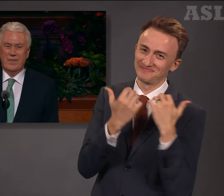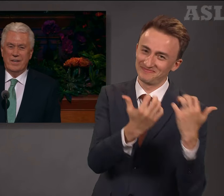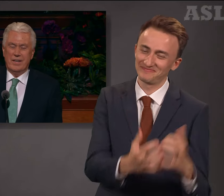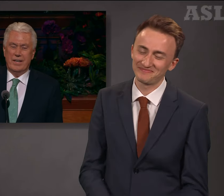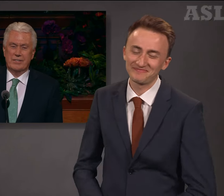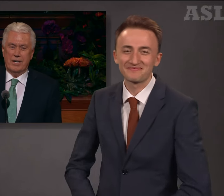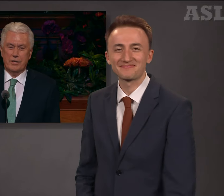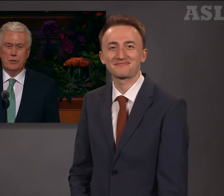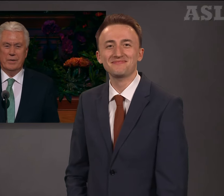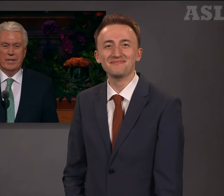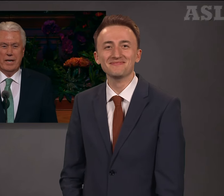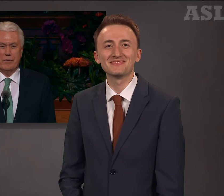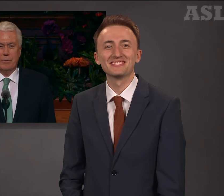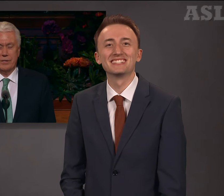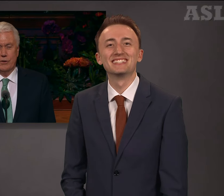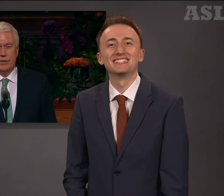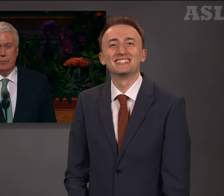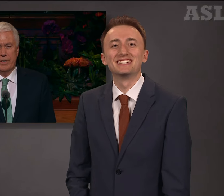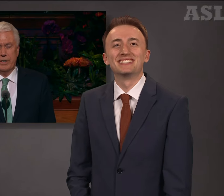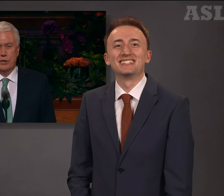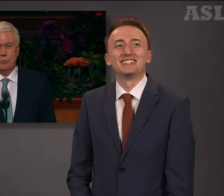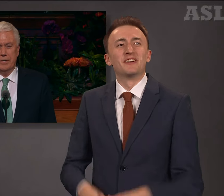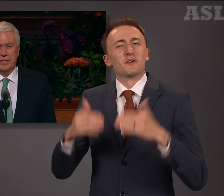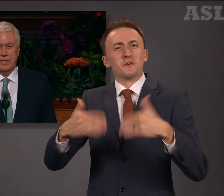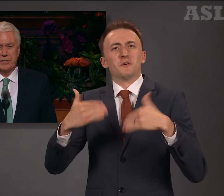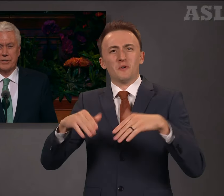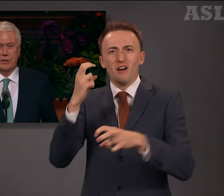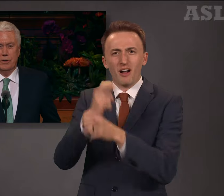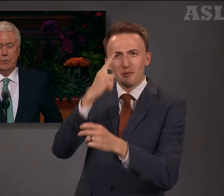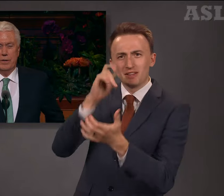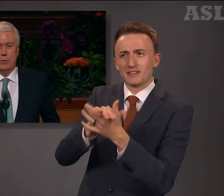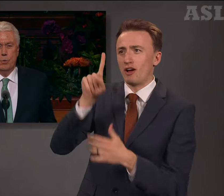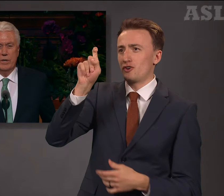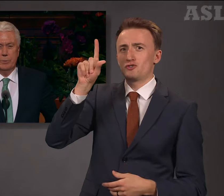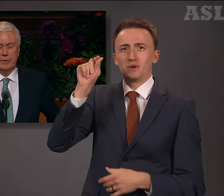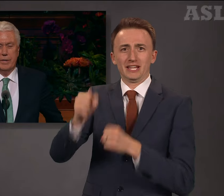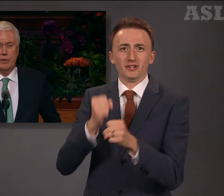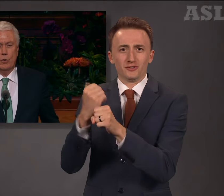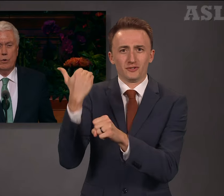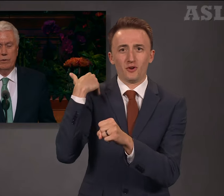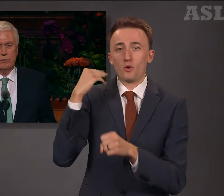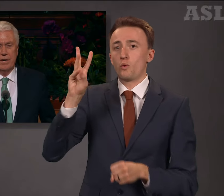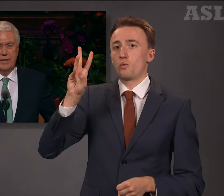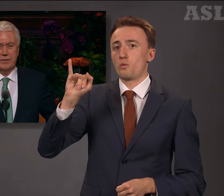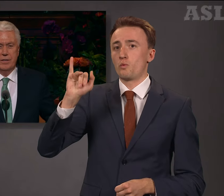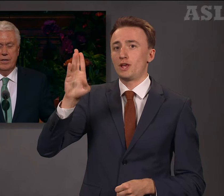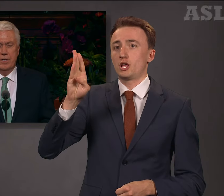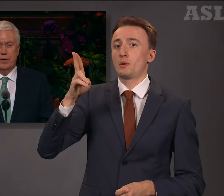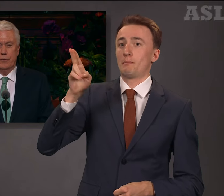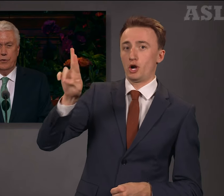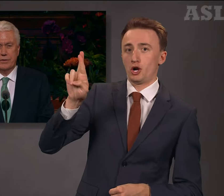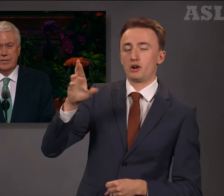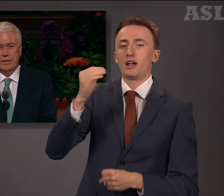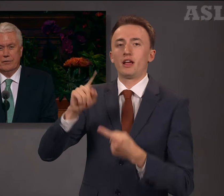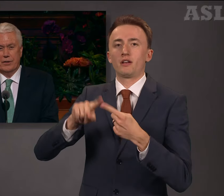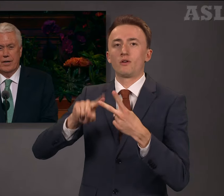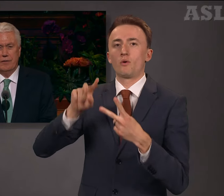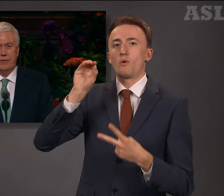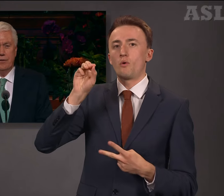It's hard to believe it was only 120 years ago when Wilbur and Orville Wright first lifted off and